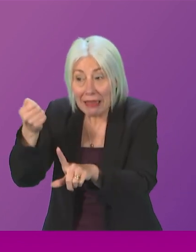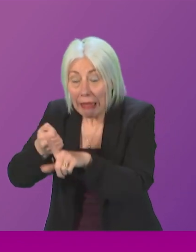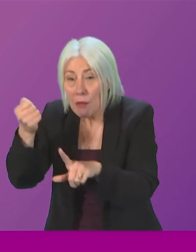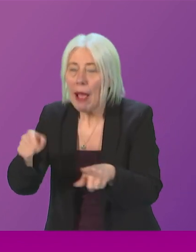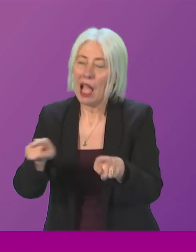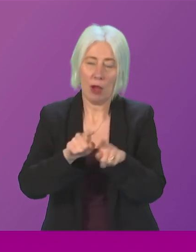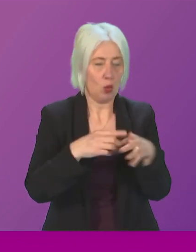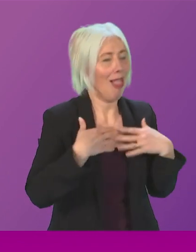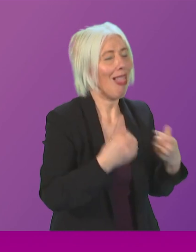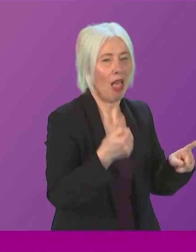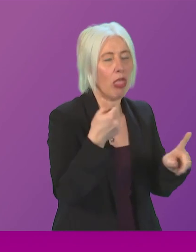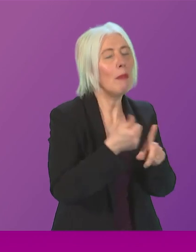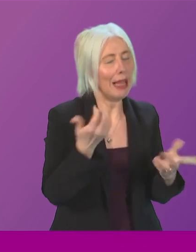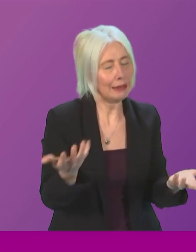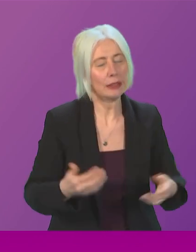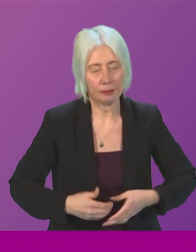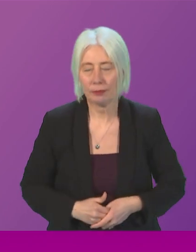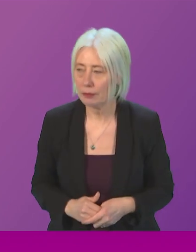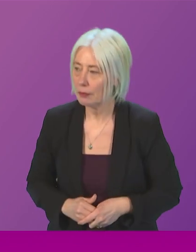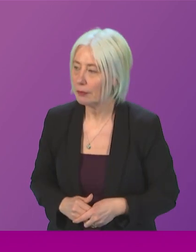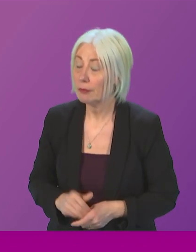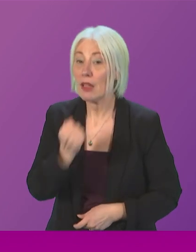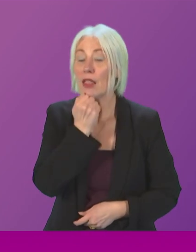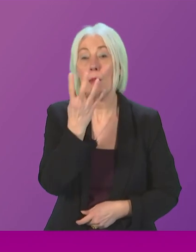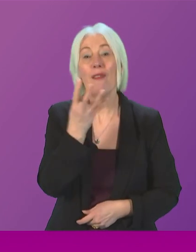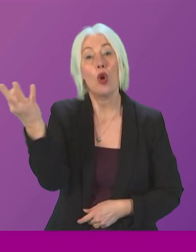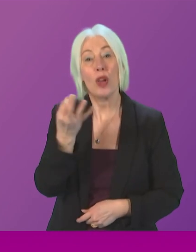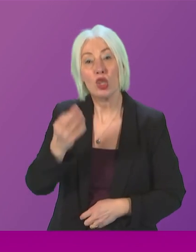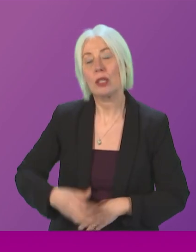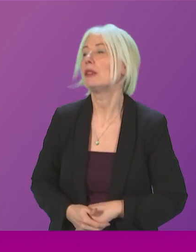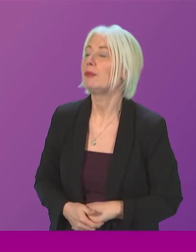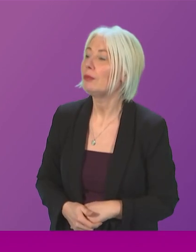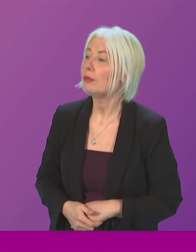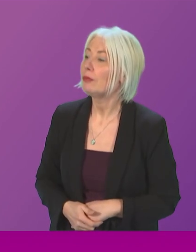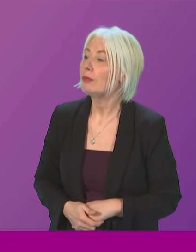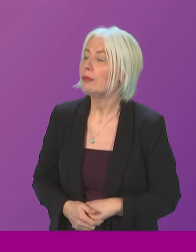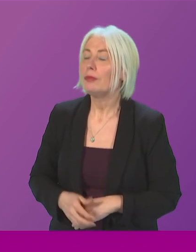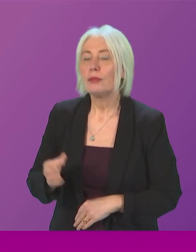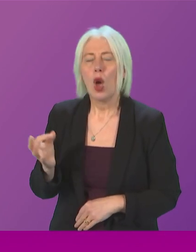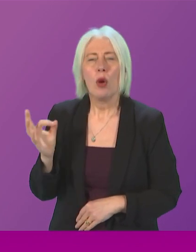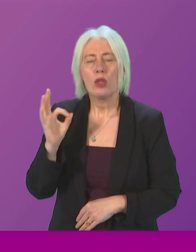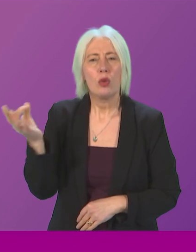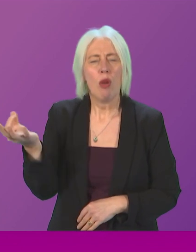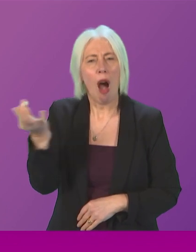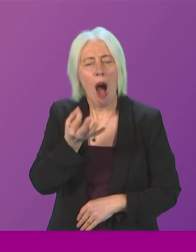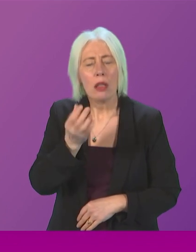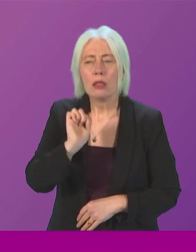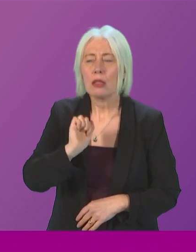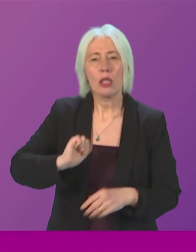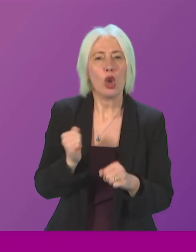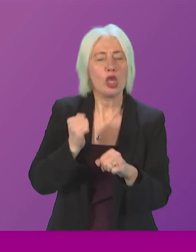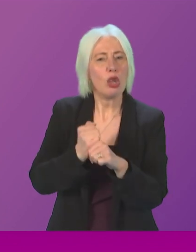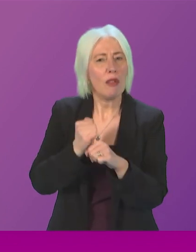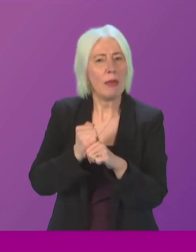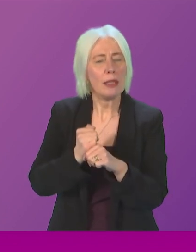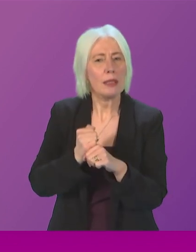for some of the health impacts it's having too question number four Fiona Hislop to ask the first minister what the Scottish government's position